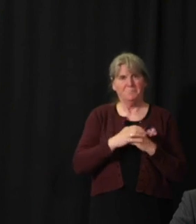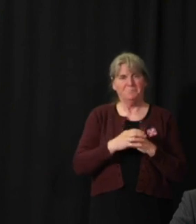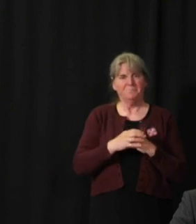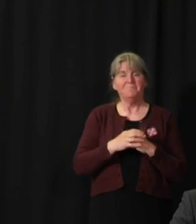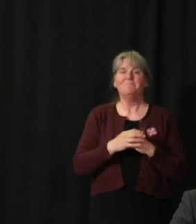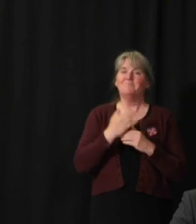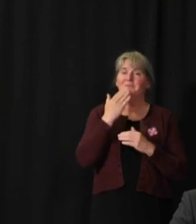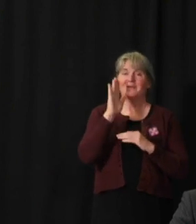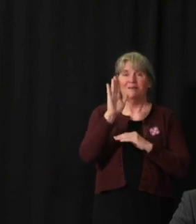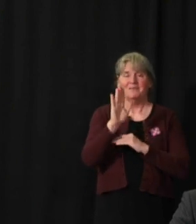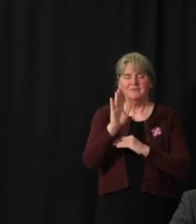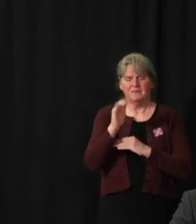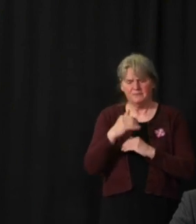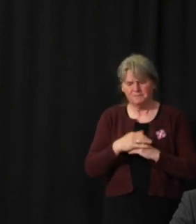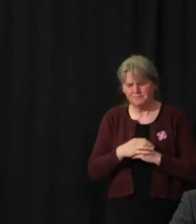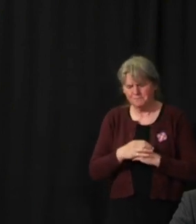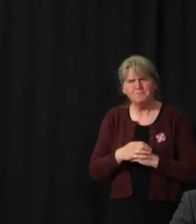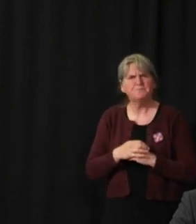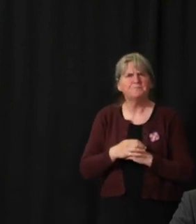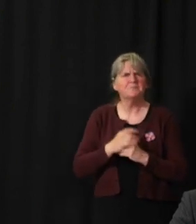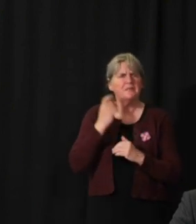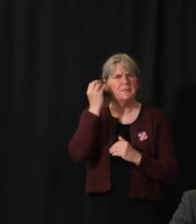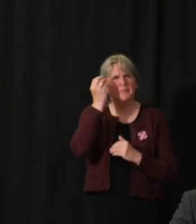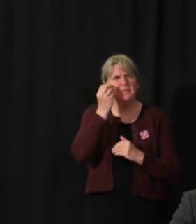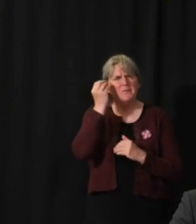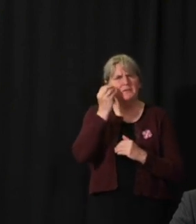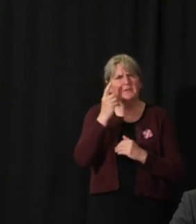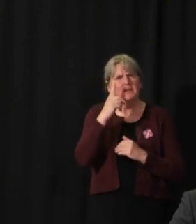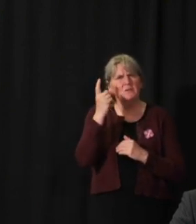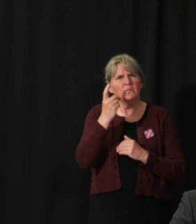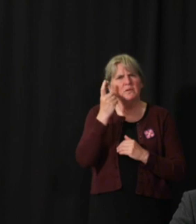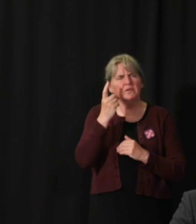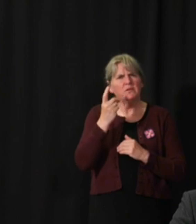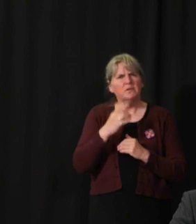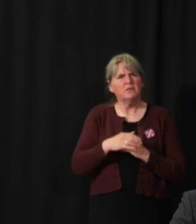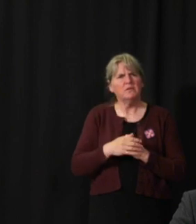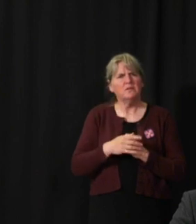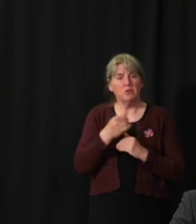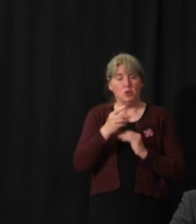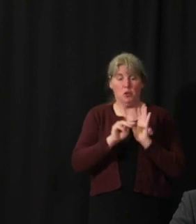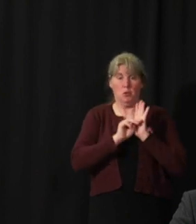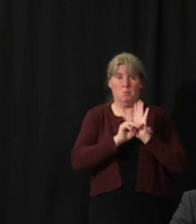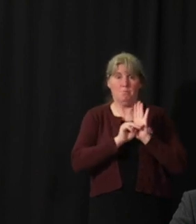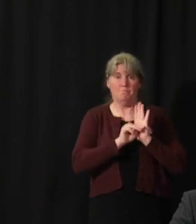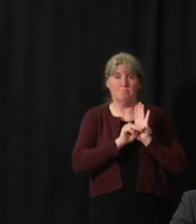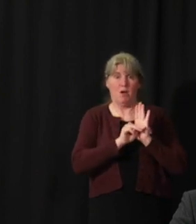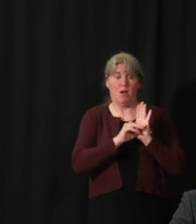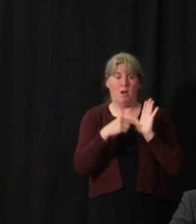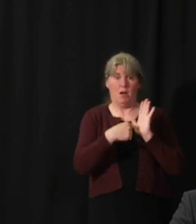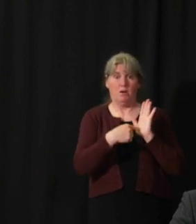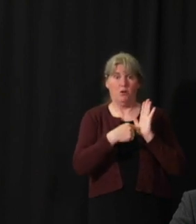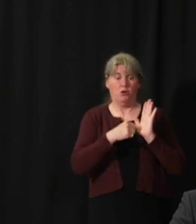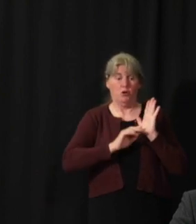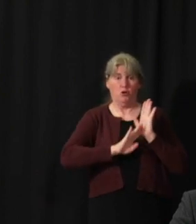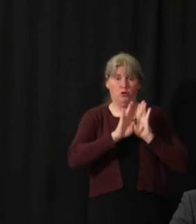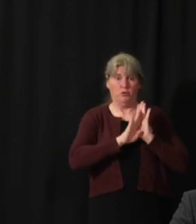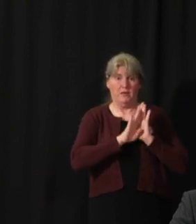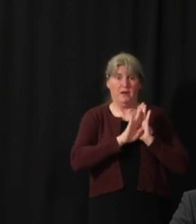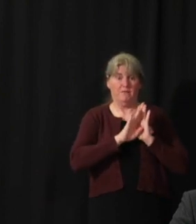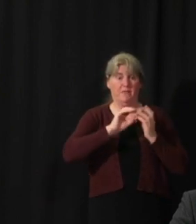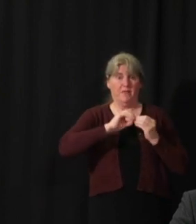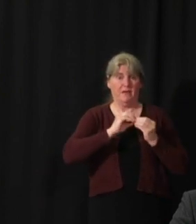Good afternoon. I'm wondering how long have you had these models available? How long have you had these numbers for